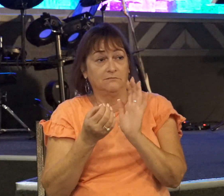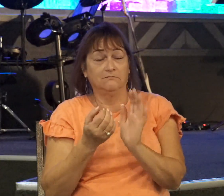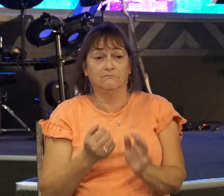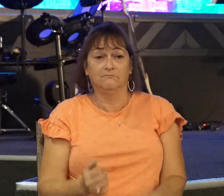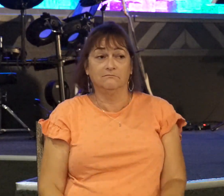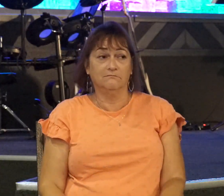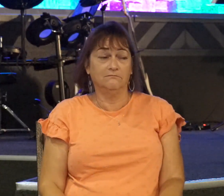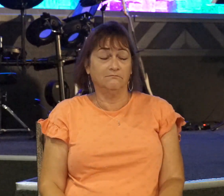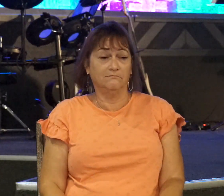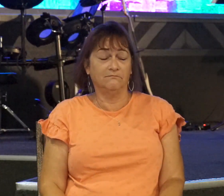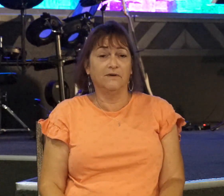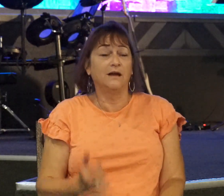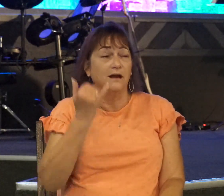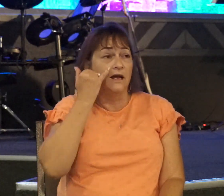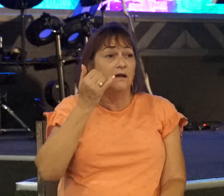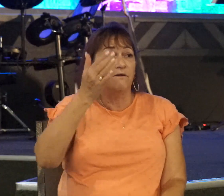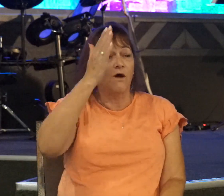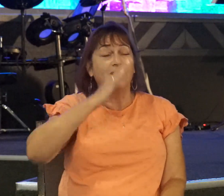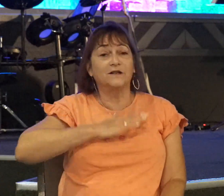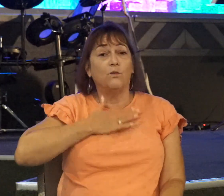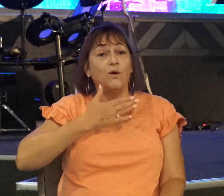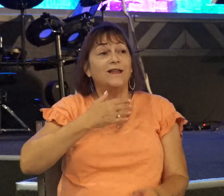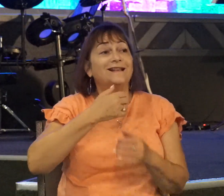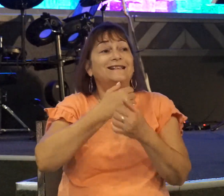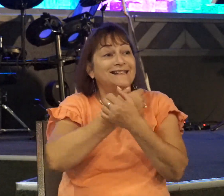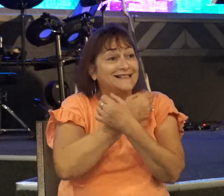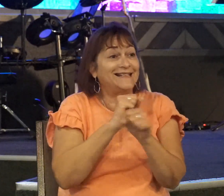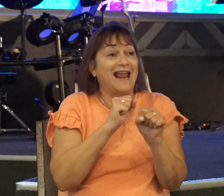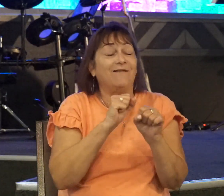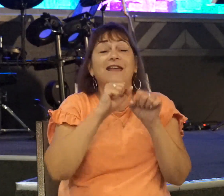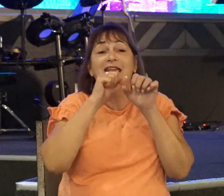If God's will is to save, he can use one man.